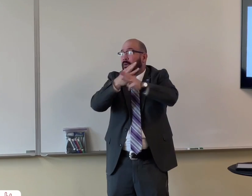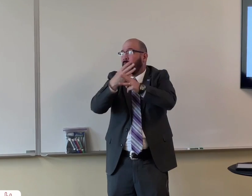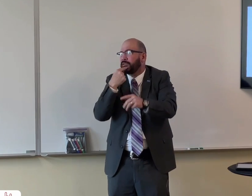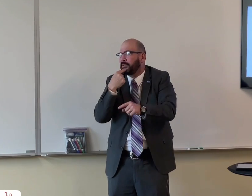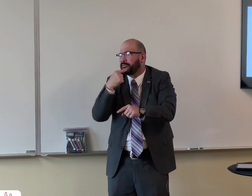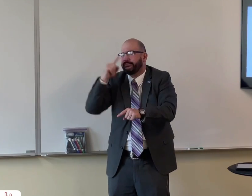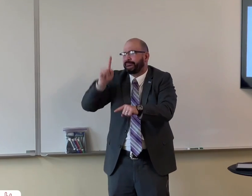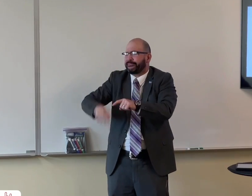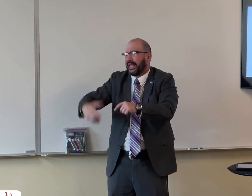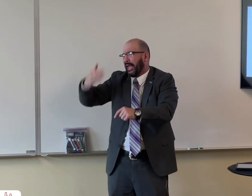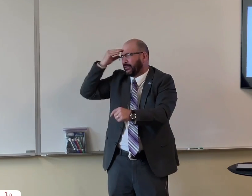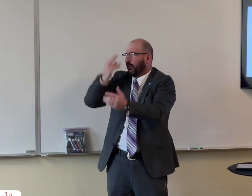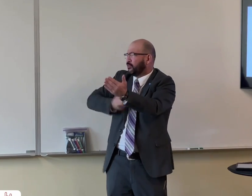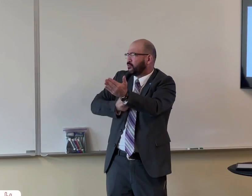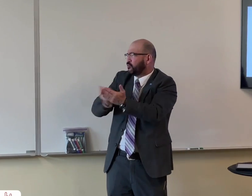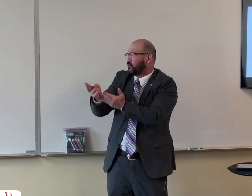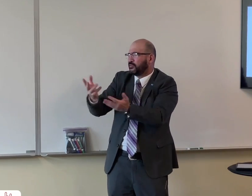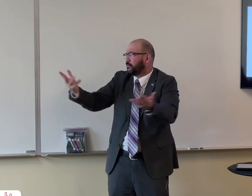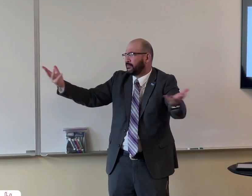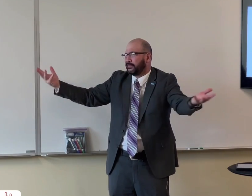The world says, you can't know truth.